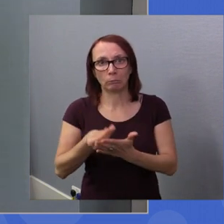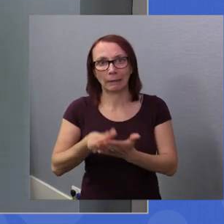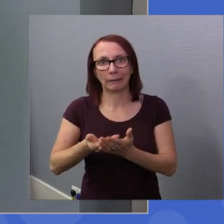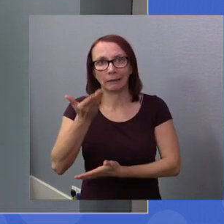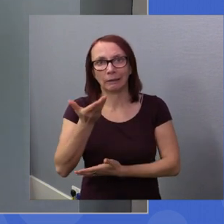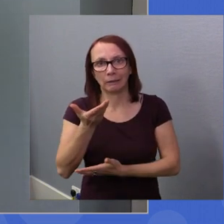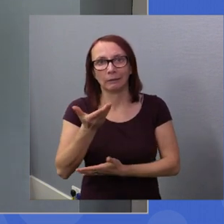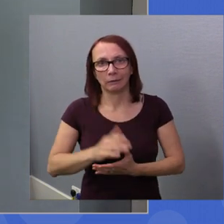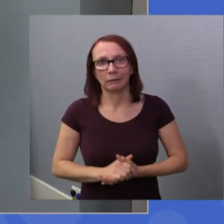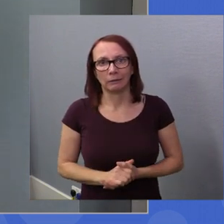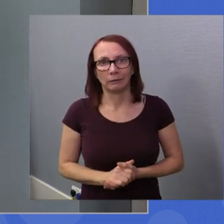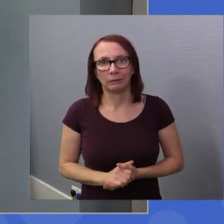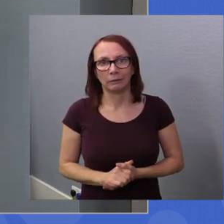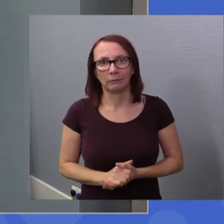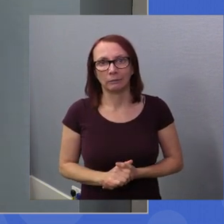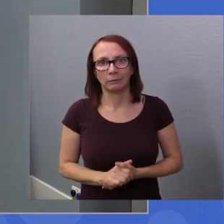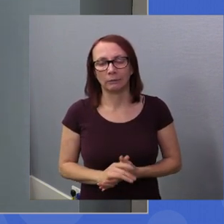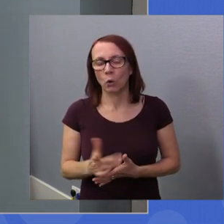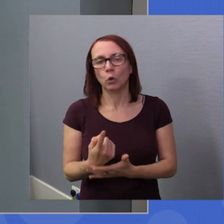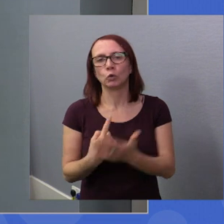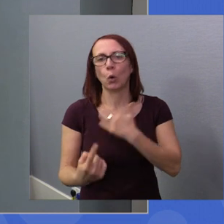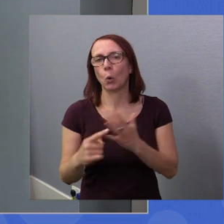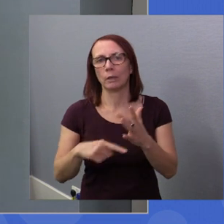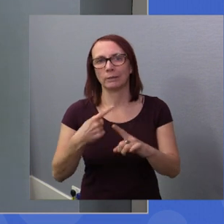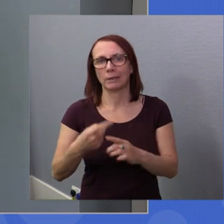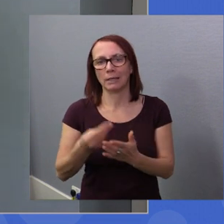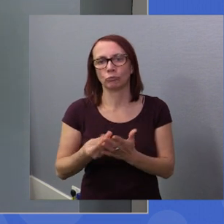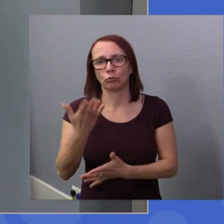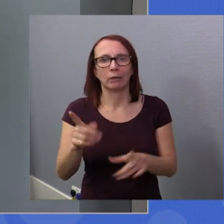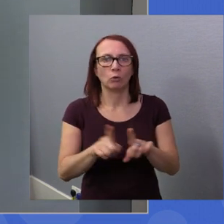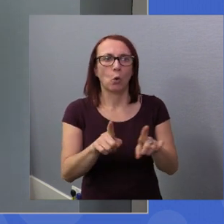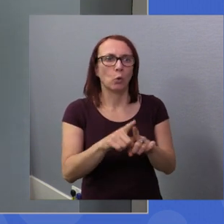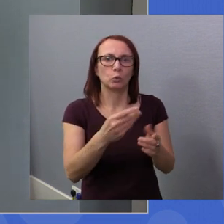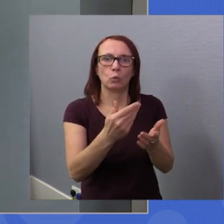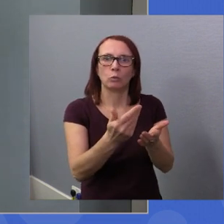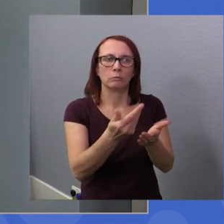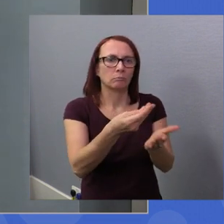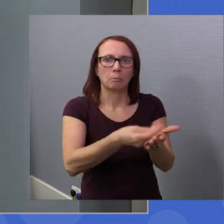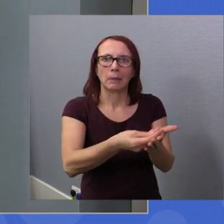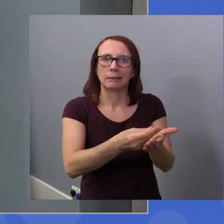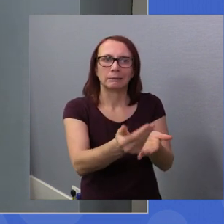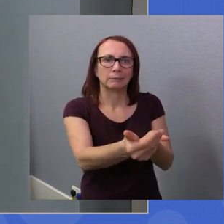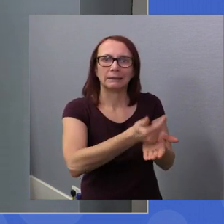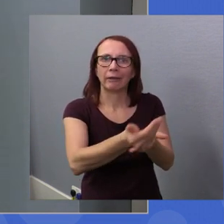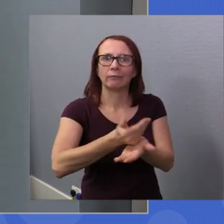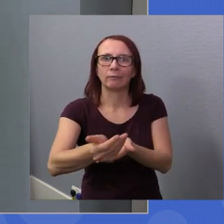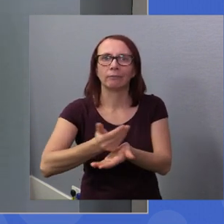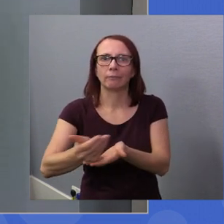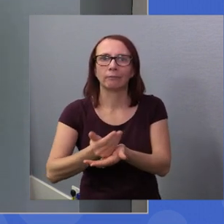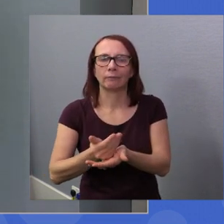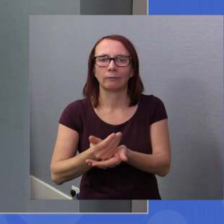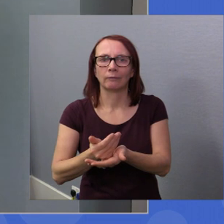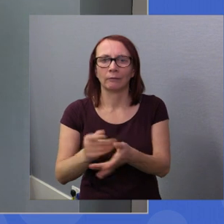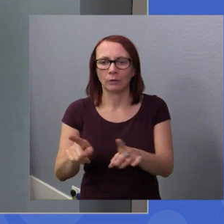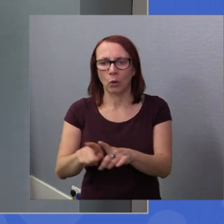So, although that doesn't just evolve the generation of tax, the savings for other sectors as well and the benefits to people with addiction,